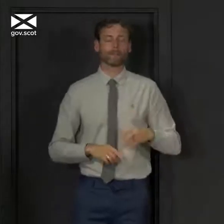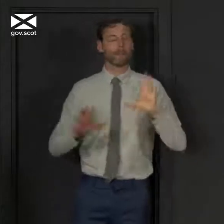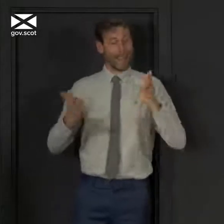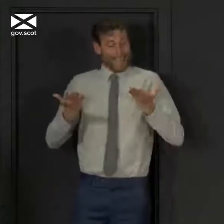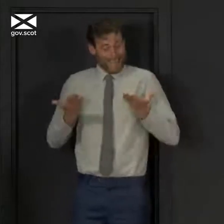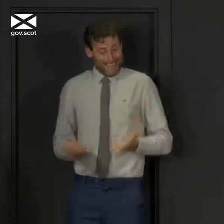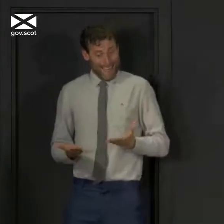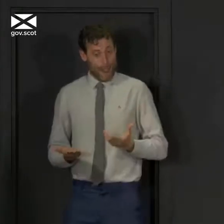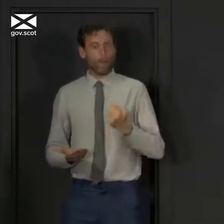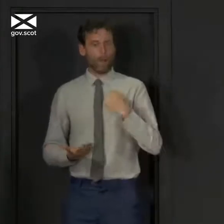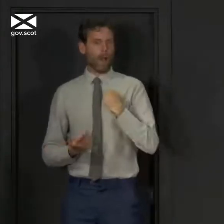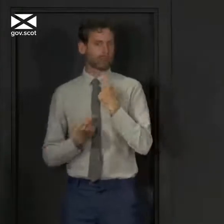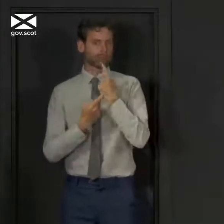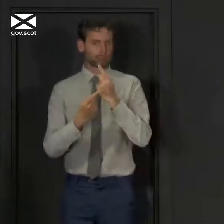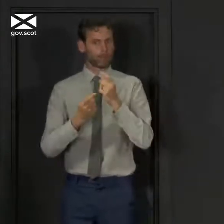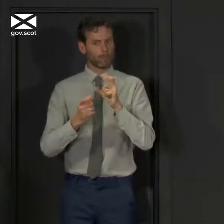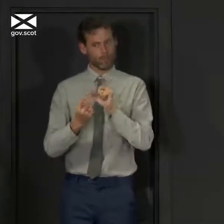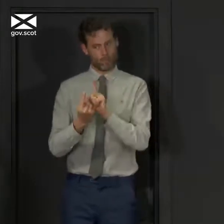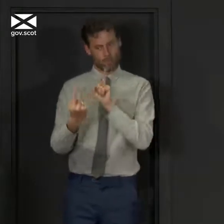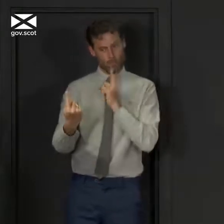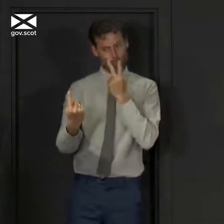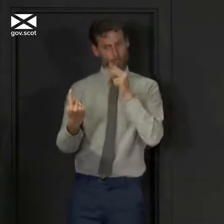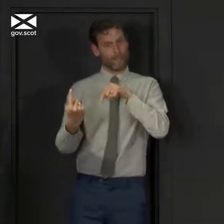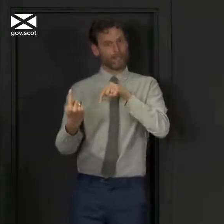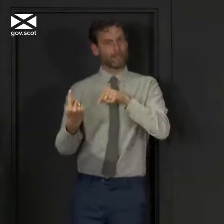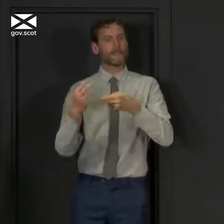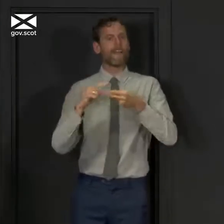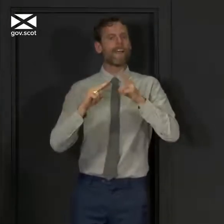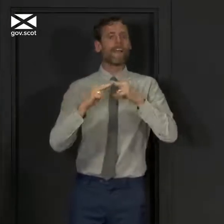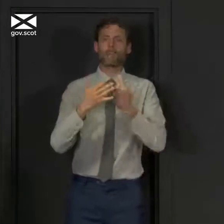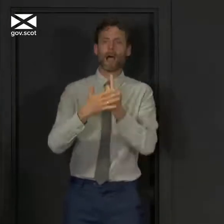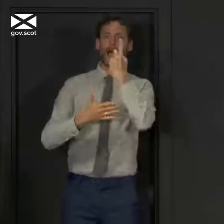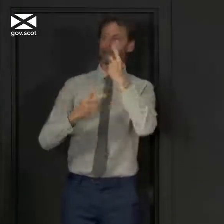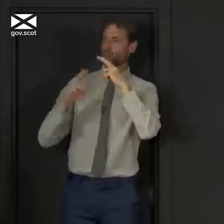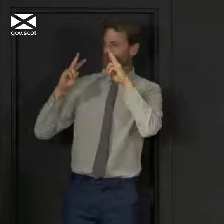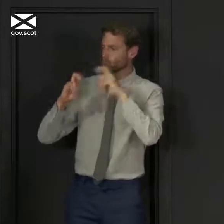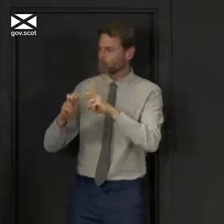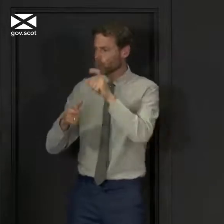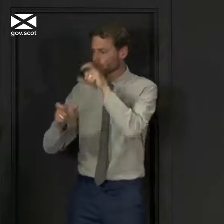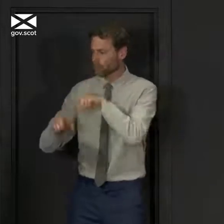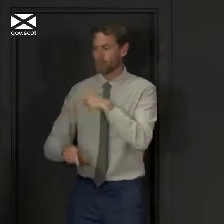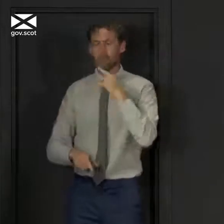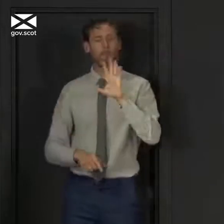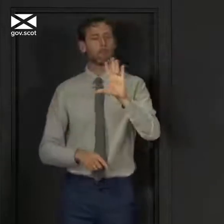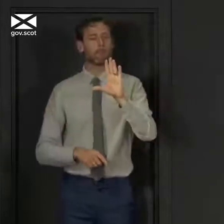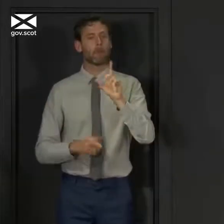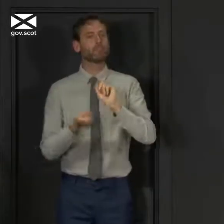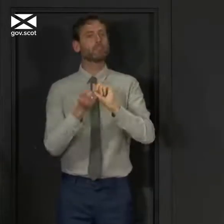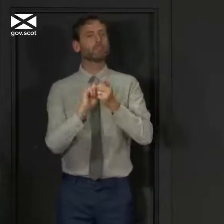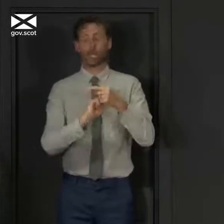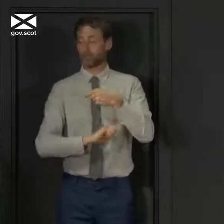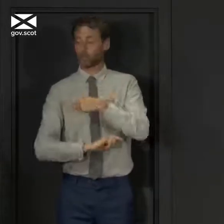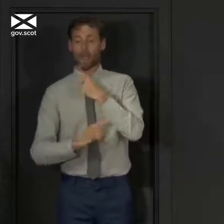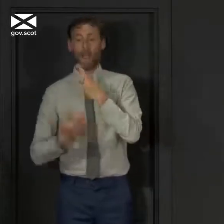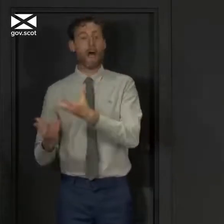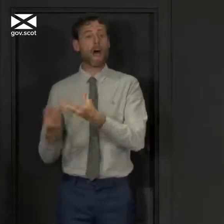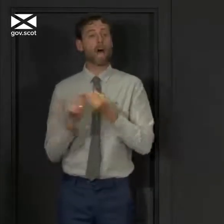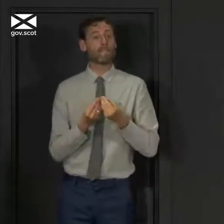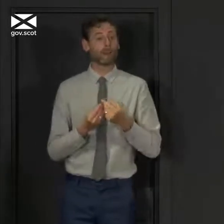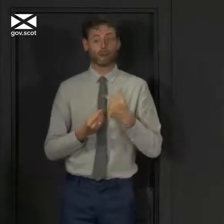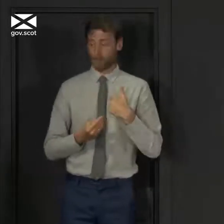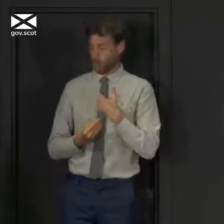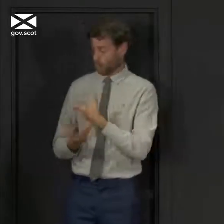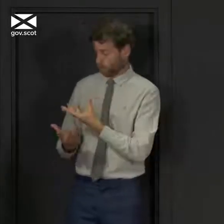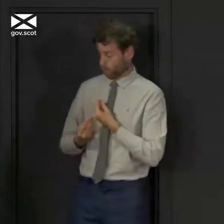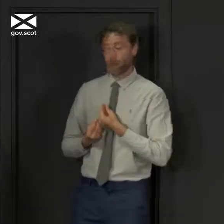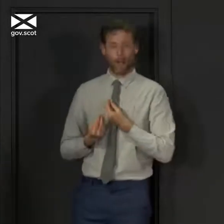decide for reasons of scientific evidence and advice to change that, I will stand up here and tell people that we're changing that and I will